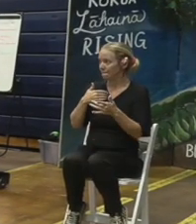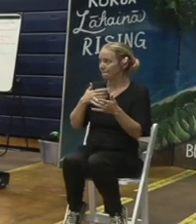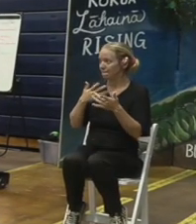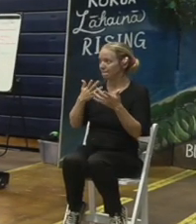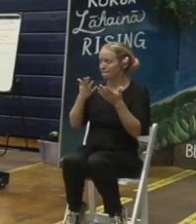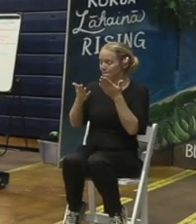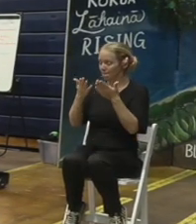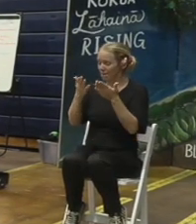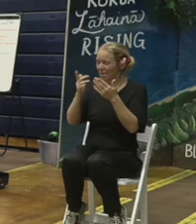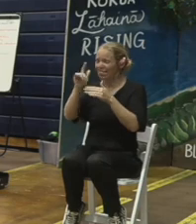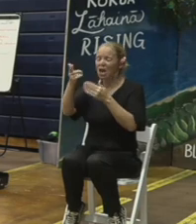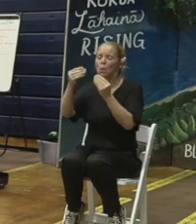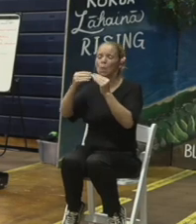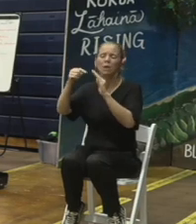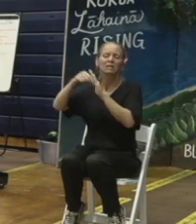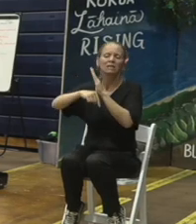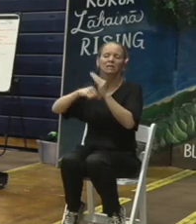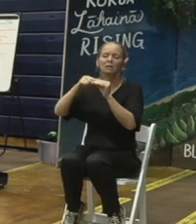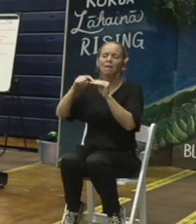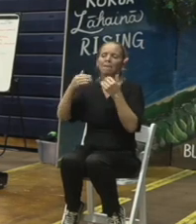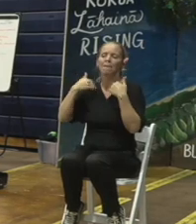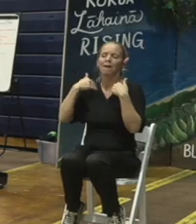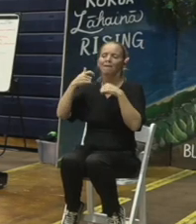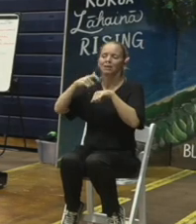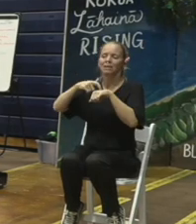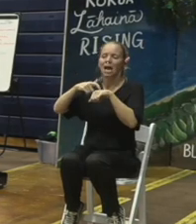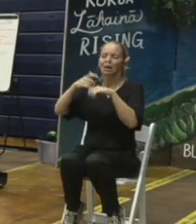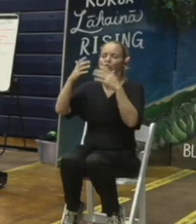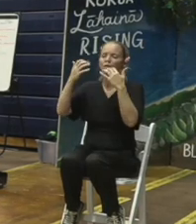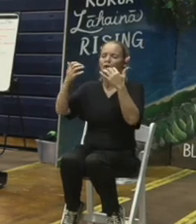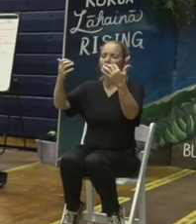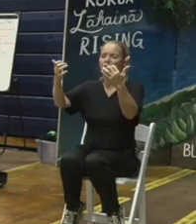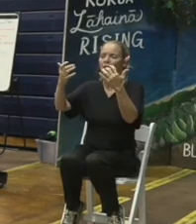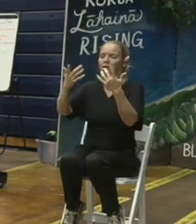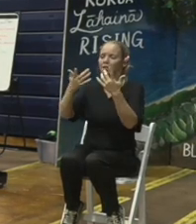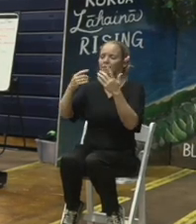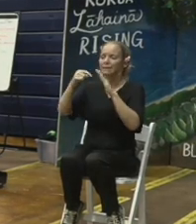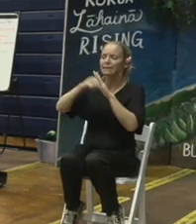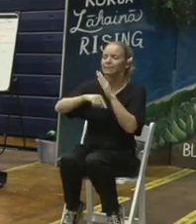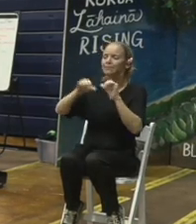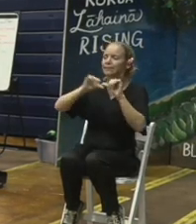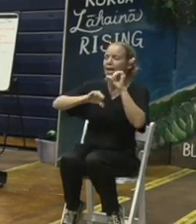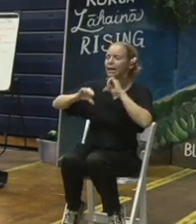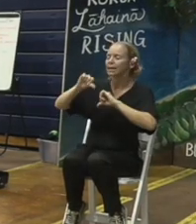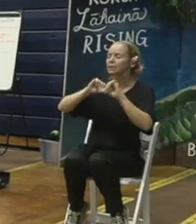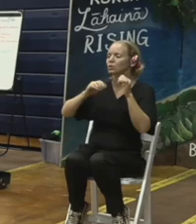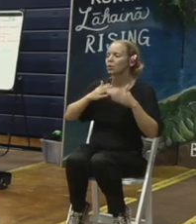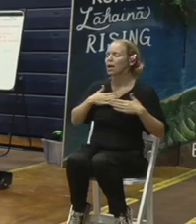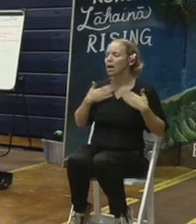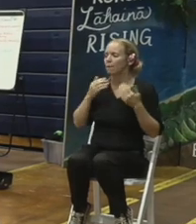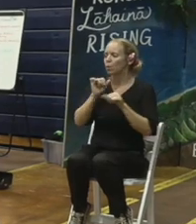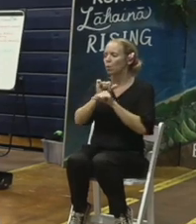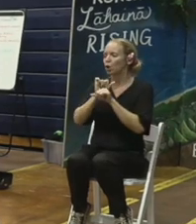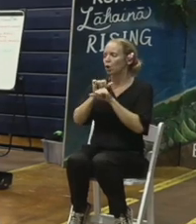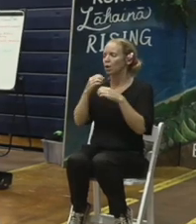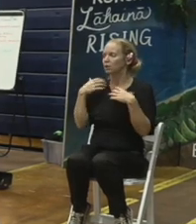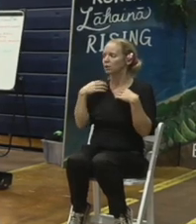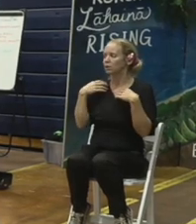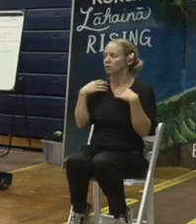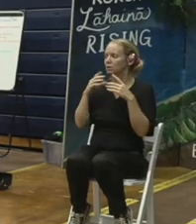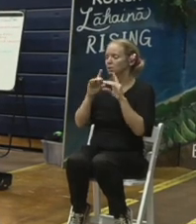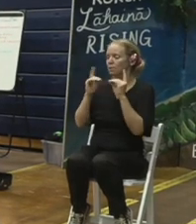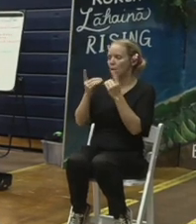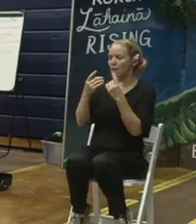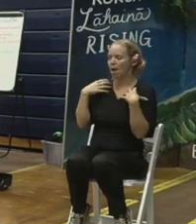time to have an audience to talk through the deep sciences we're happy to work with department of health army corps